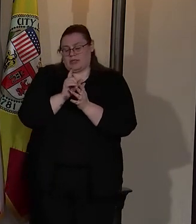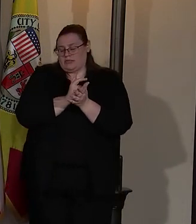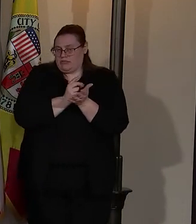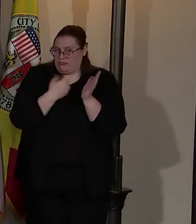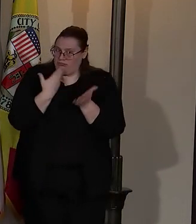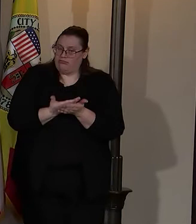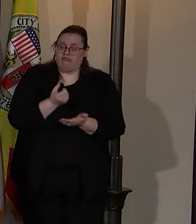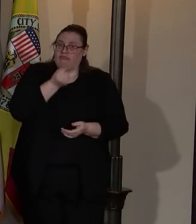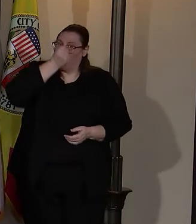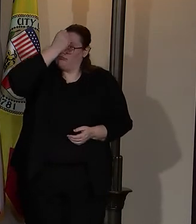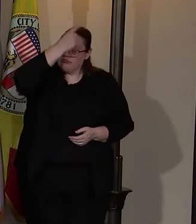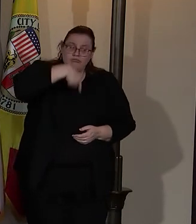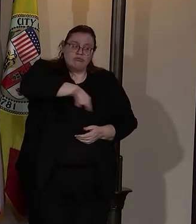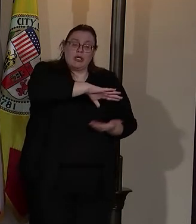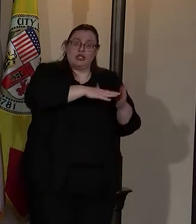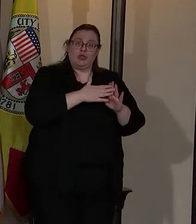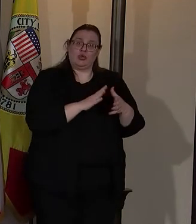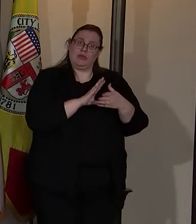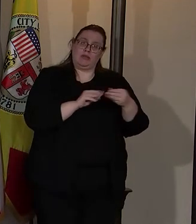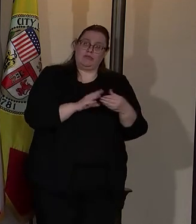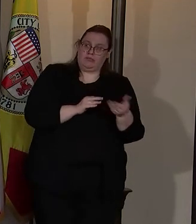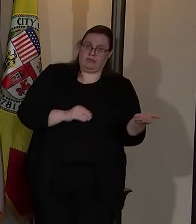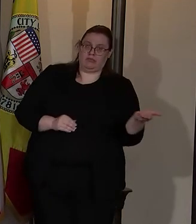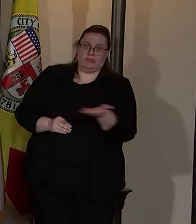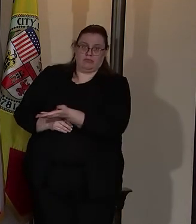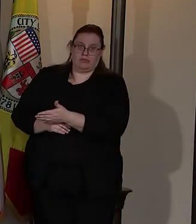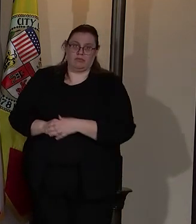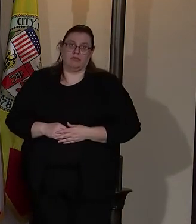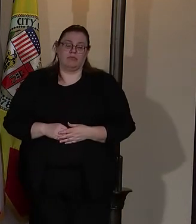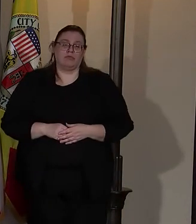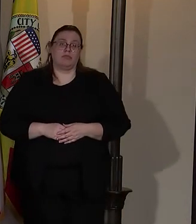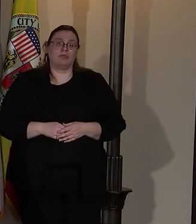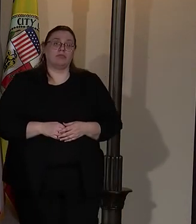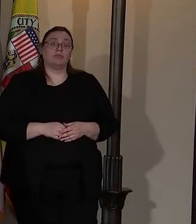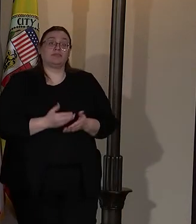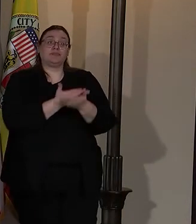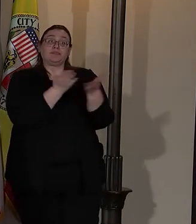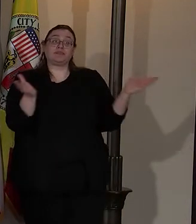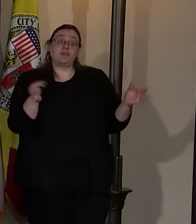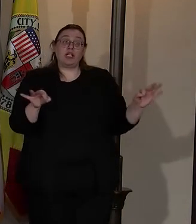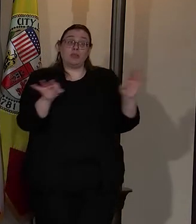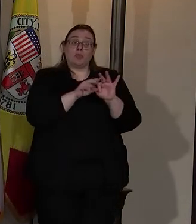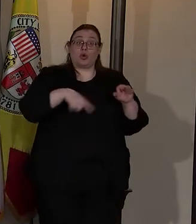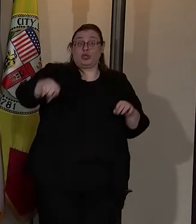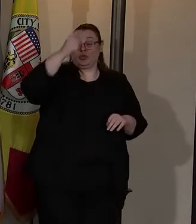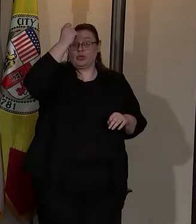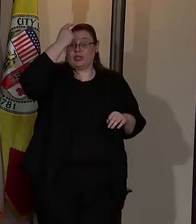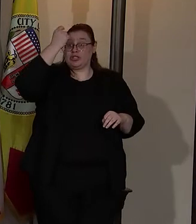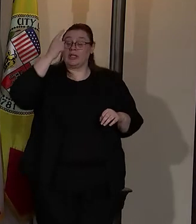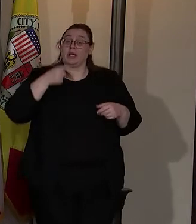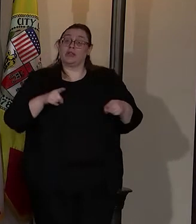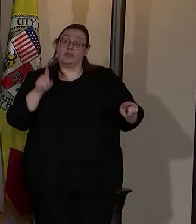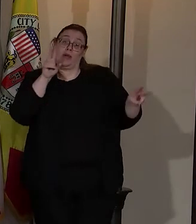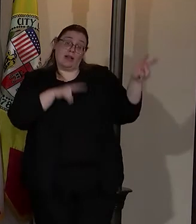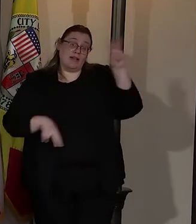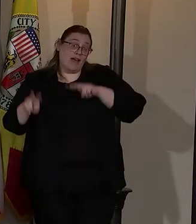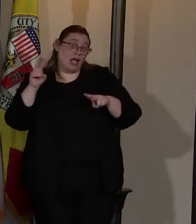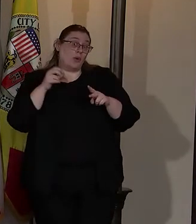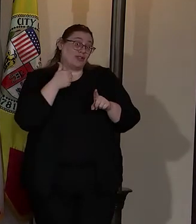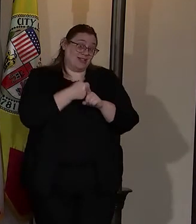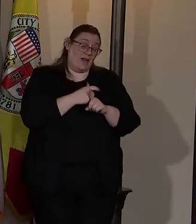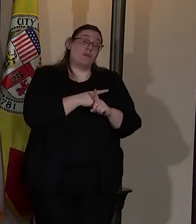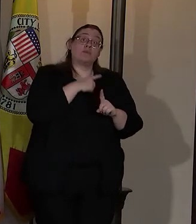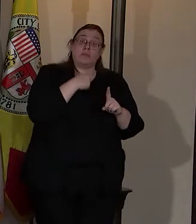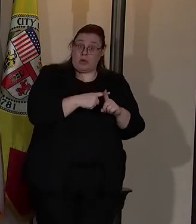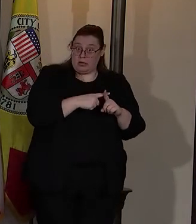of the community voice. Now, everyone needs to understand that while the evaluation was positive